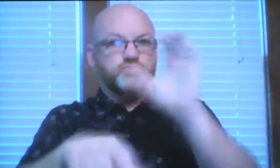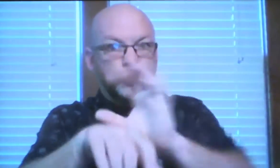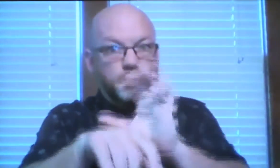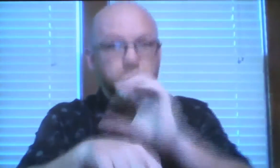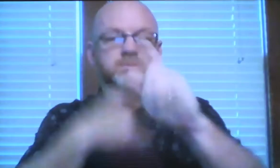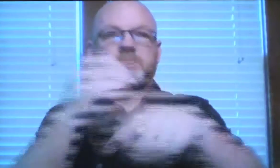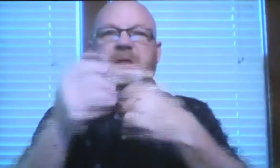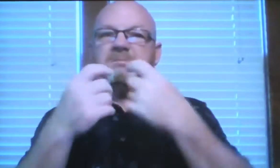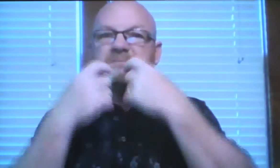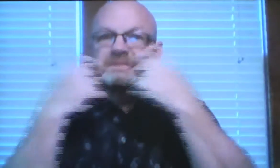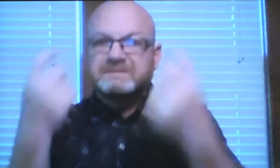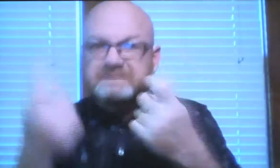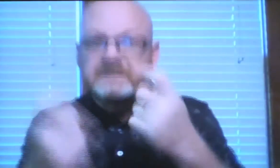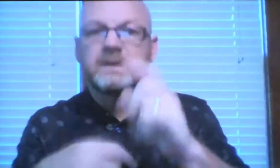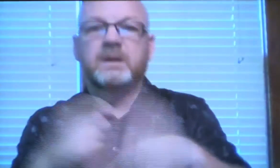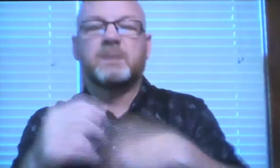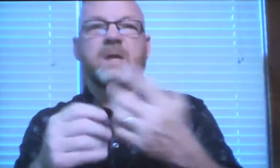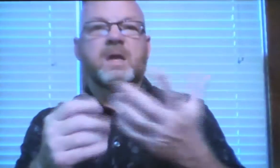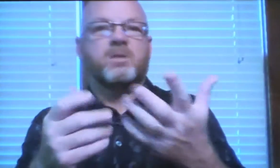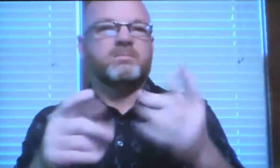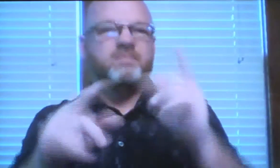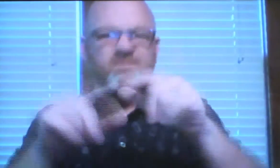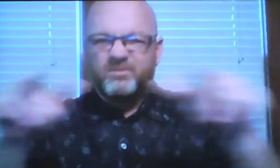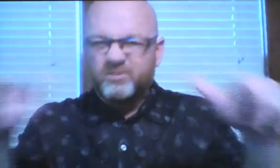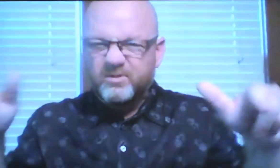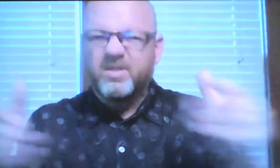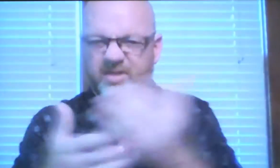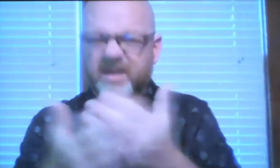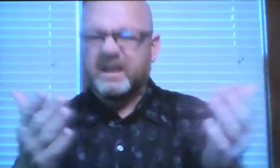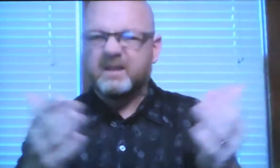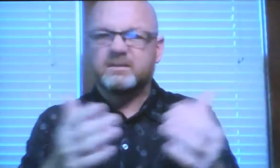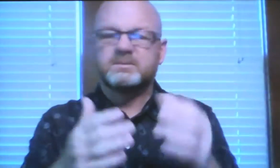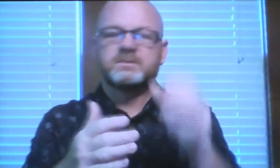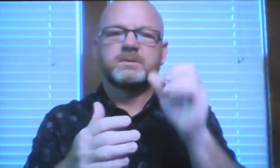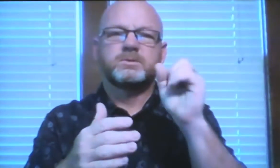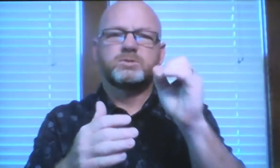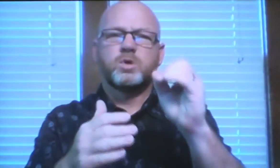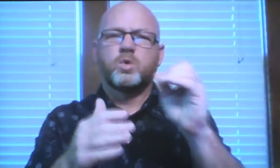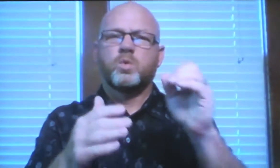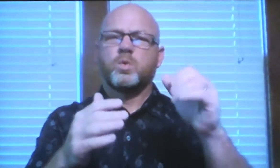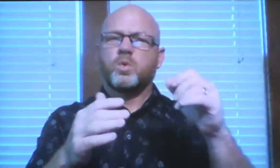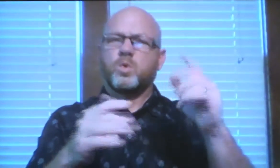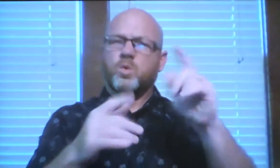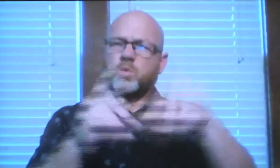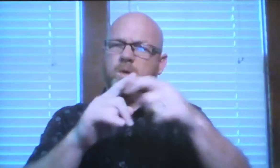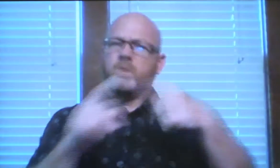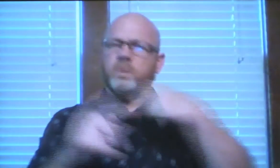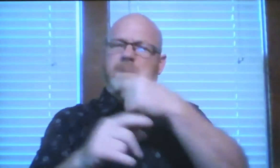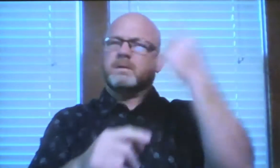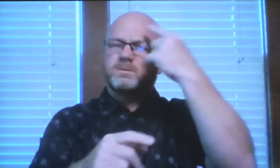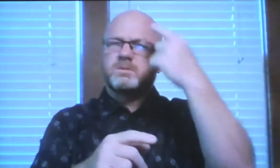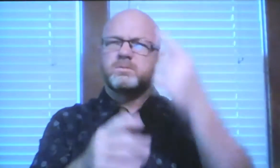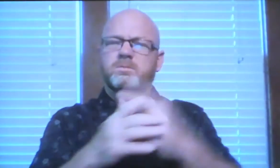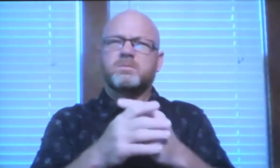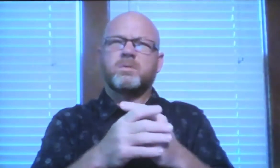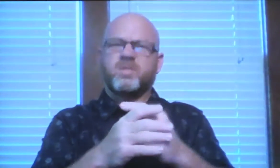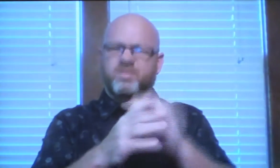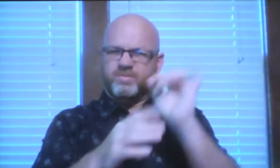And that process of protection will help us to make good decisions. To avoid sin and all kinds of things. So